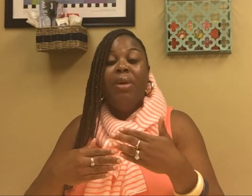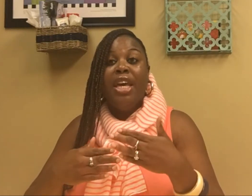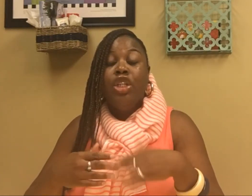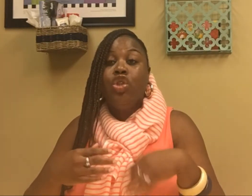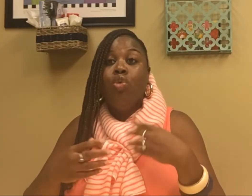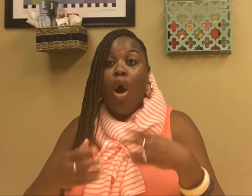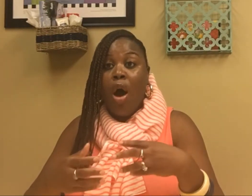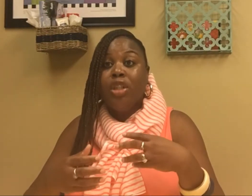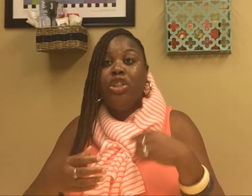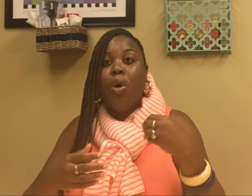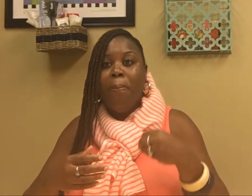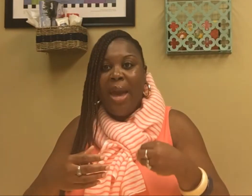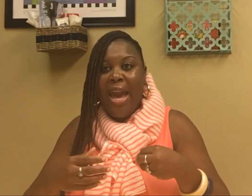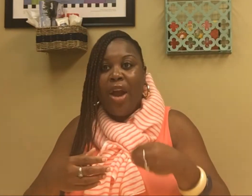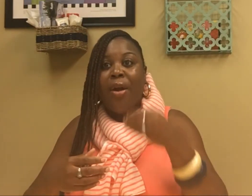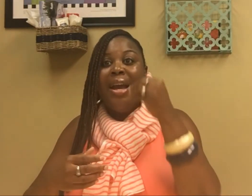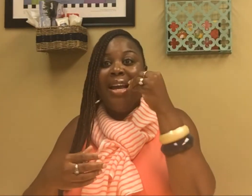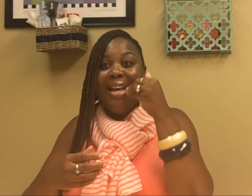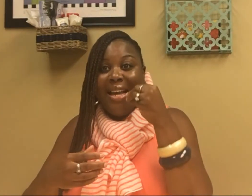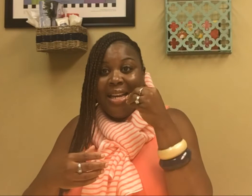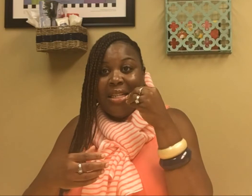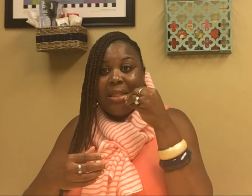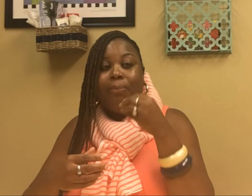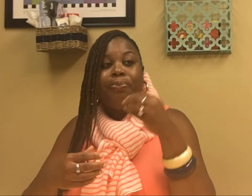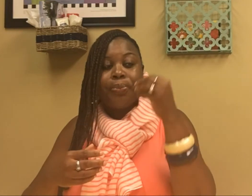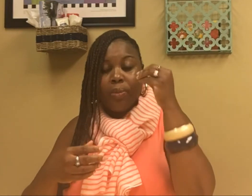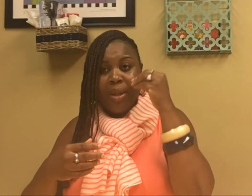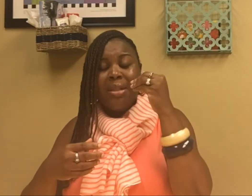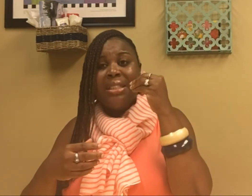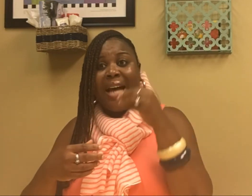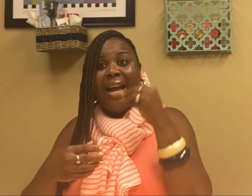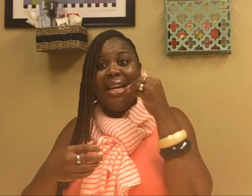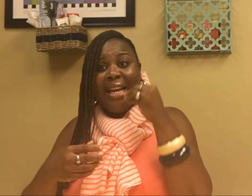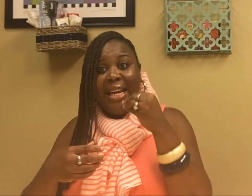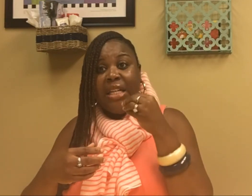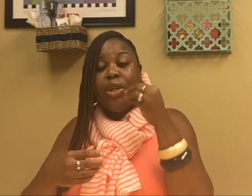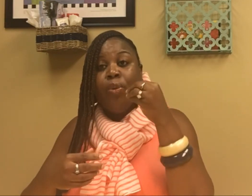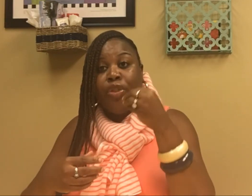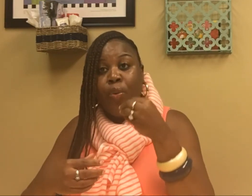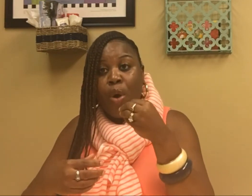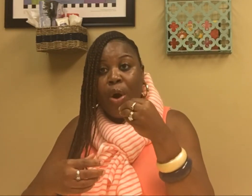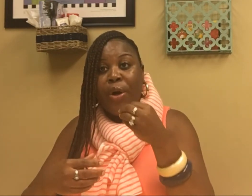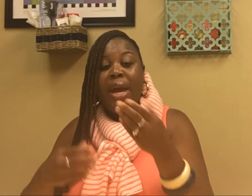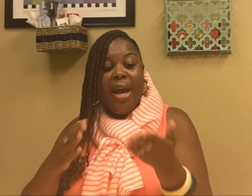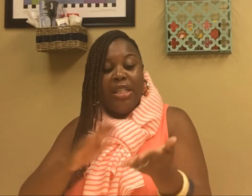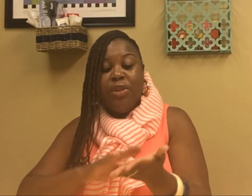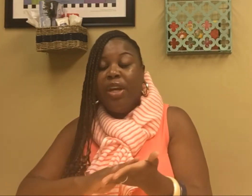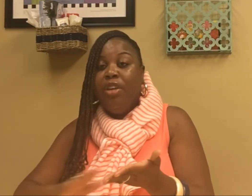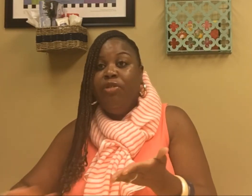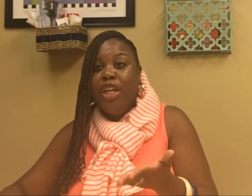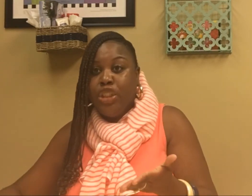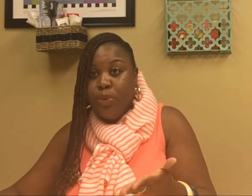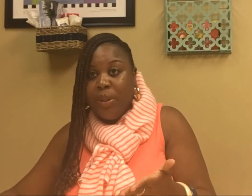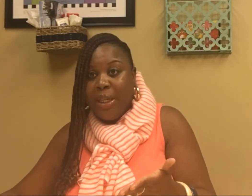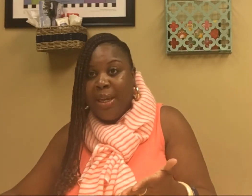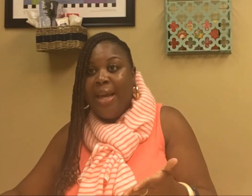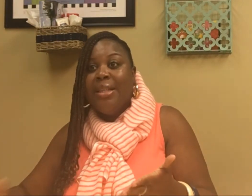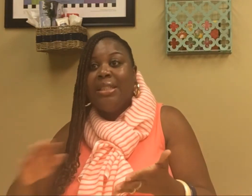began to also pair eat, the sign eat with the word until eventually the